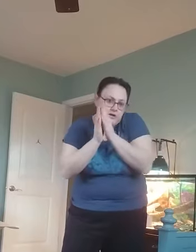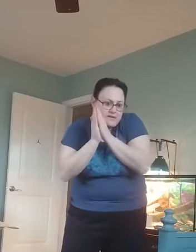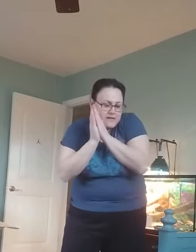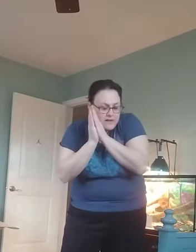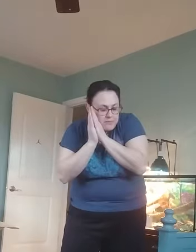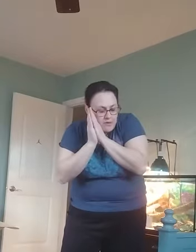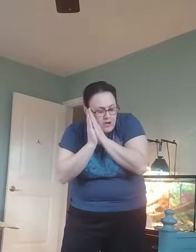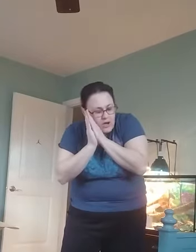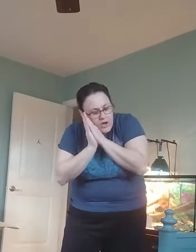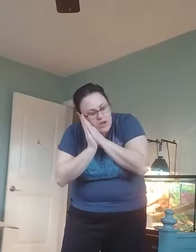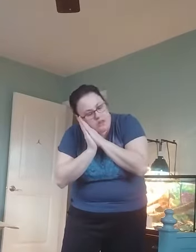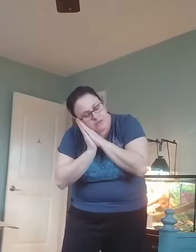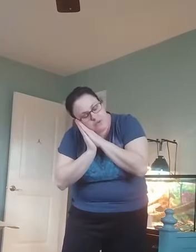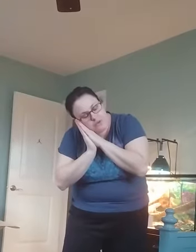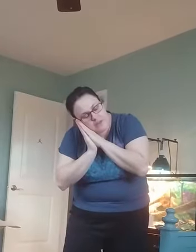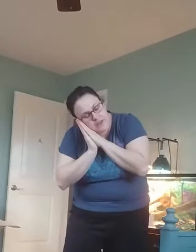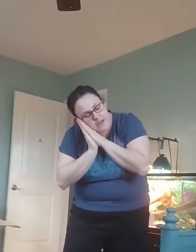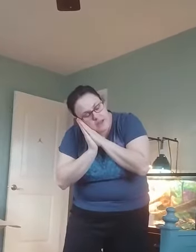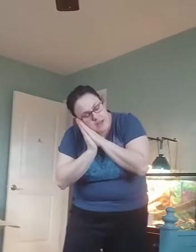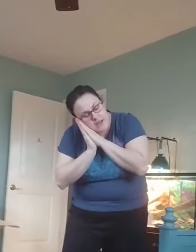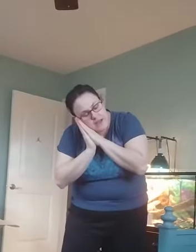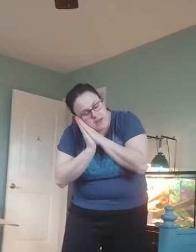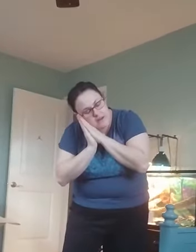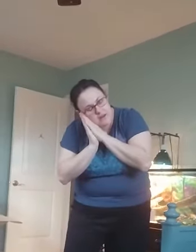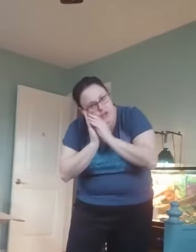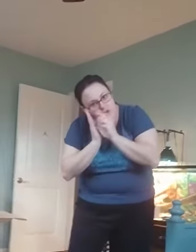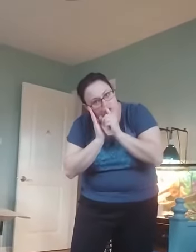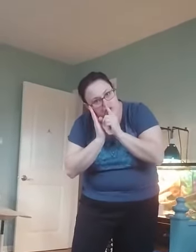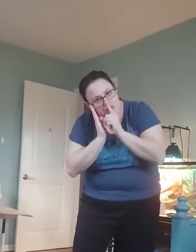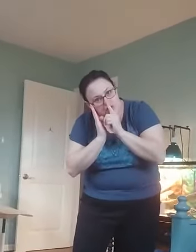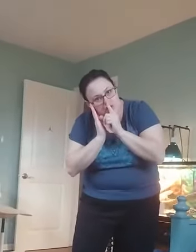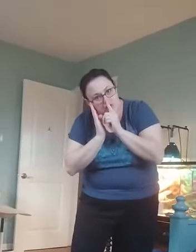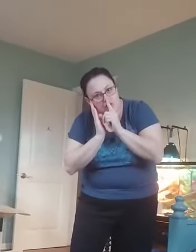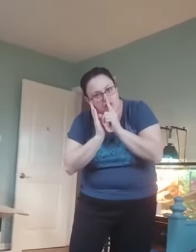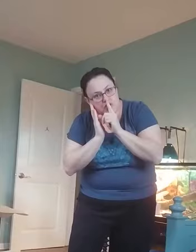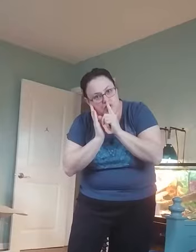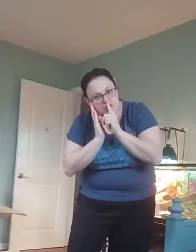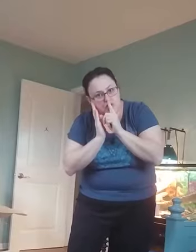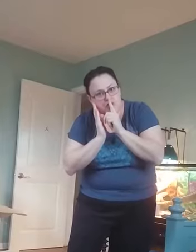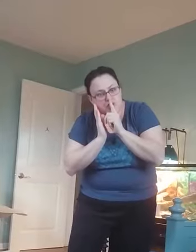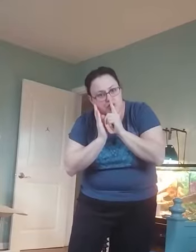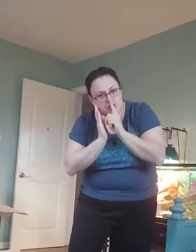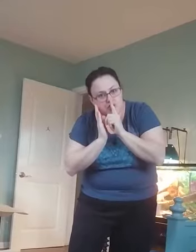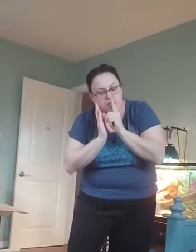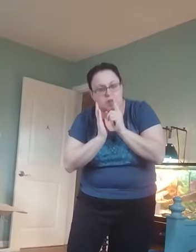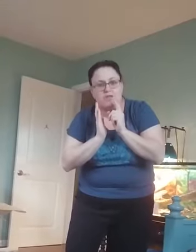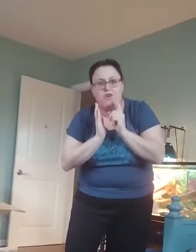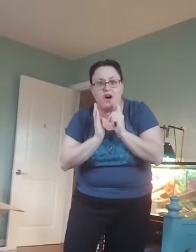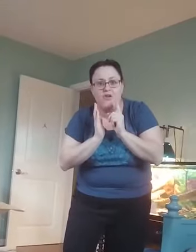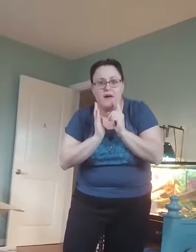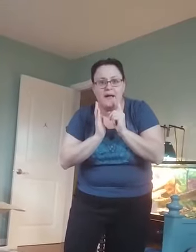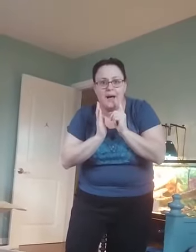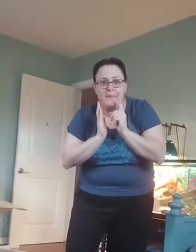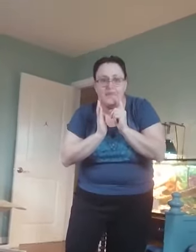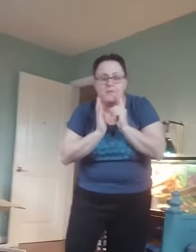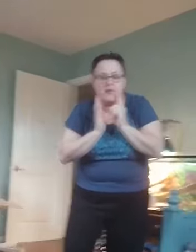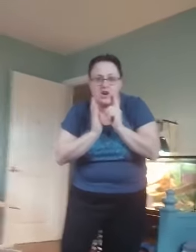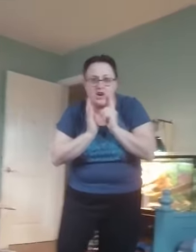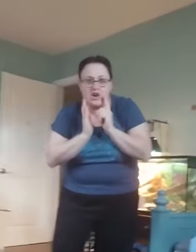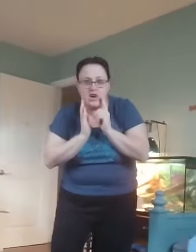sleep all through the night. Shh, shh, shh. Don't wake up the birds.